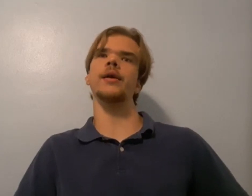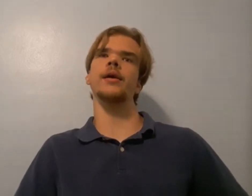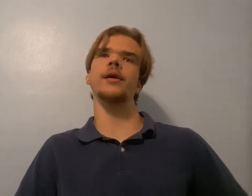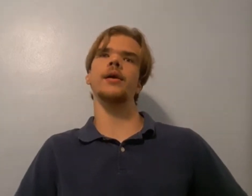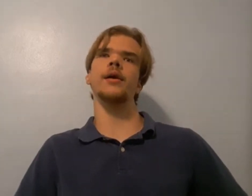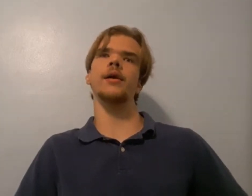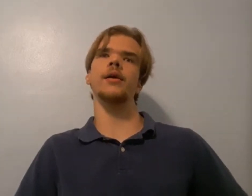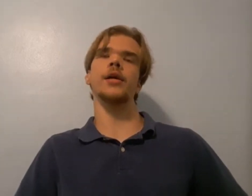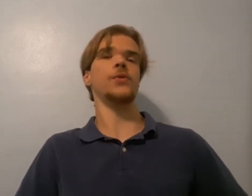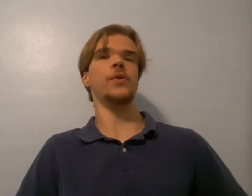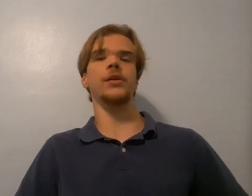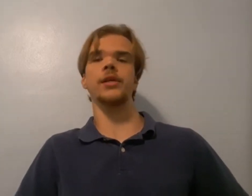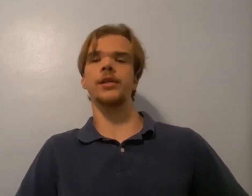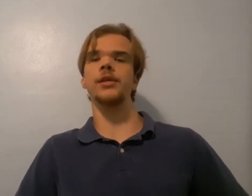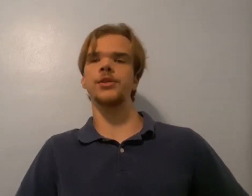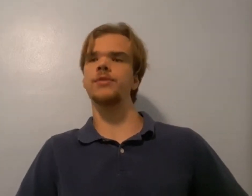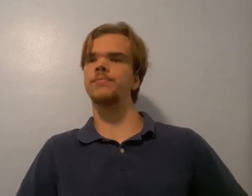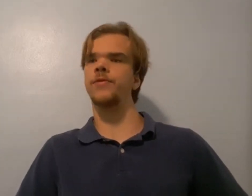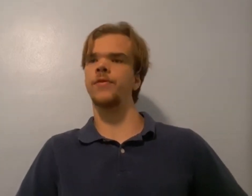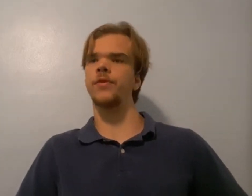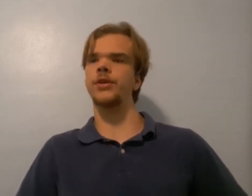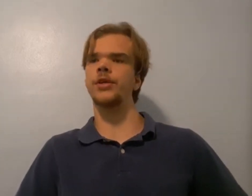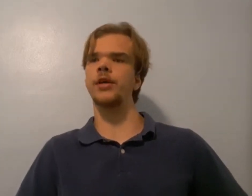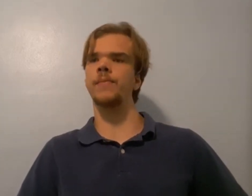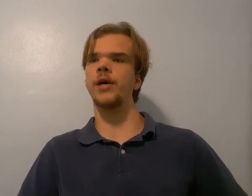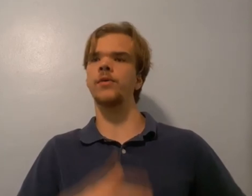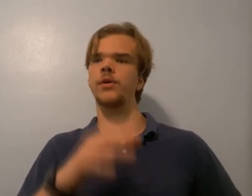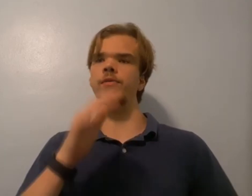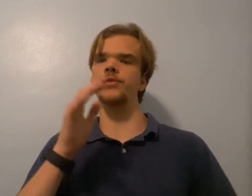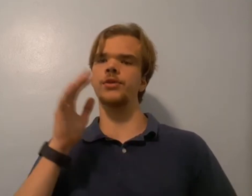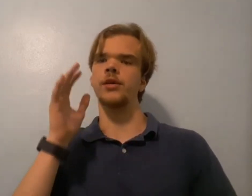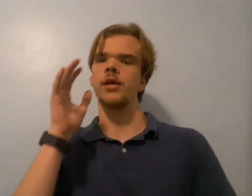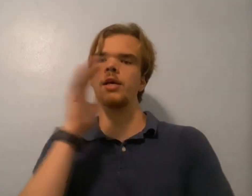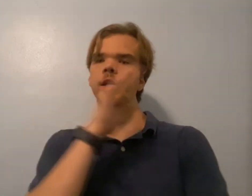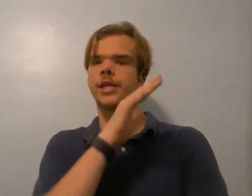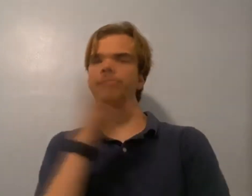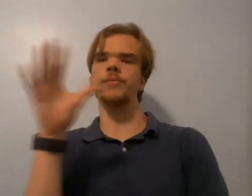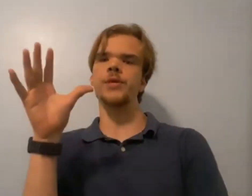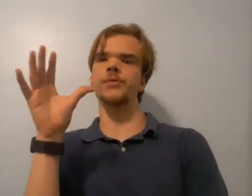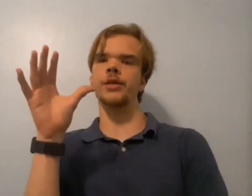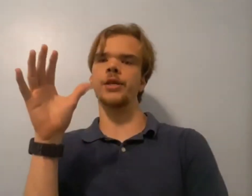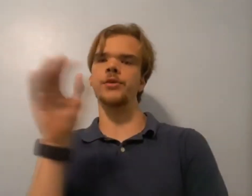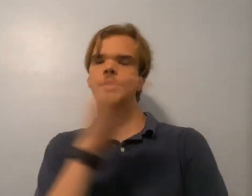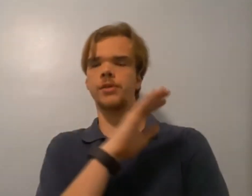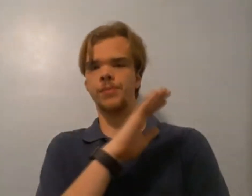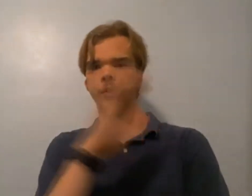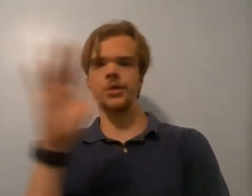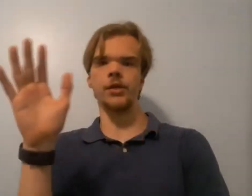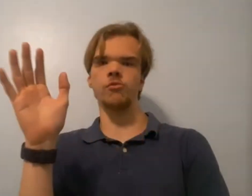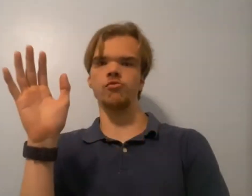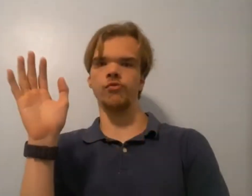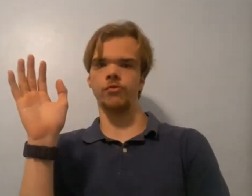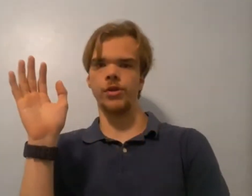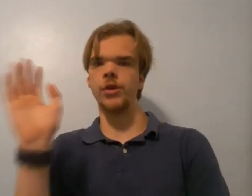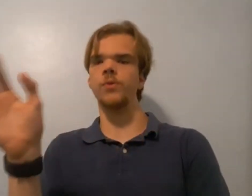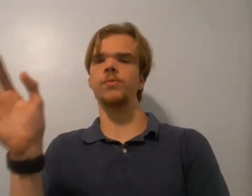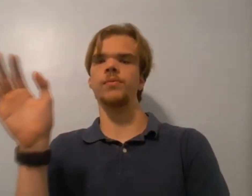as well as I think just for the amount of just different people in here, just completely new,